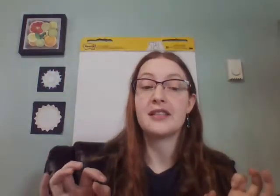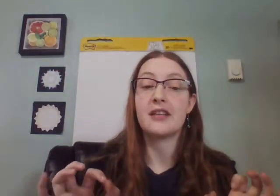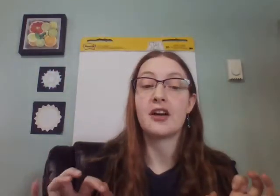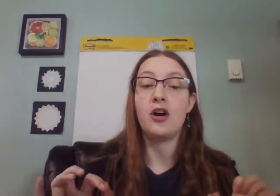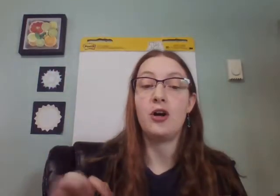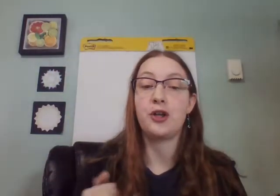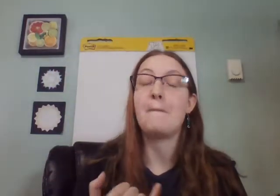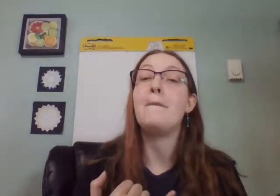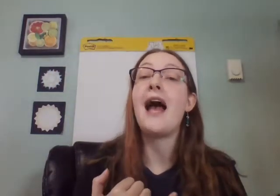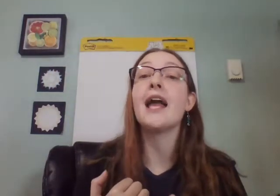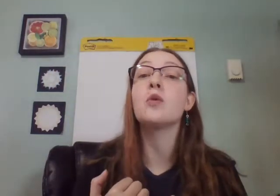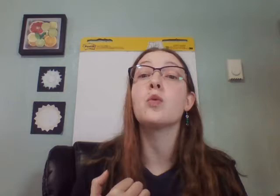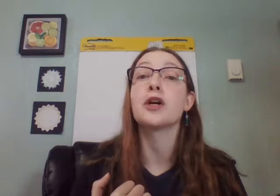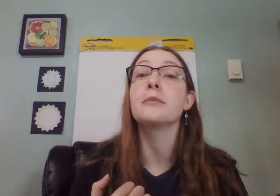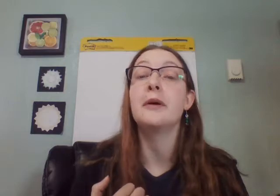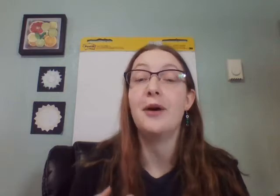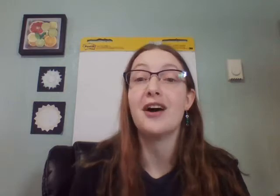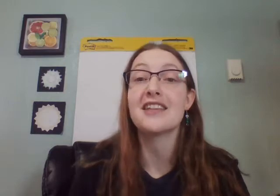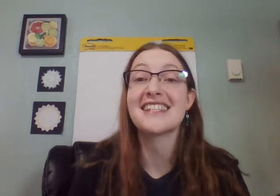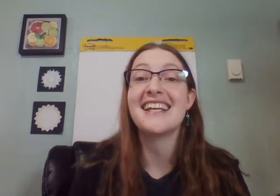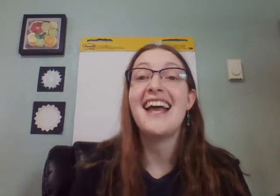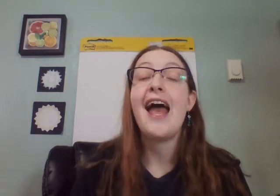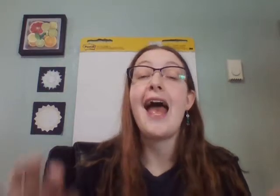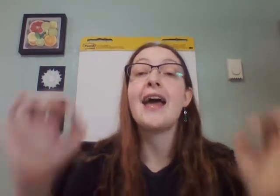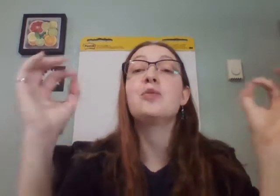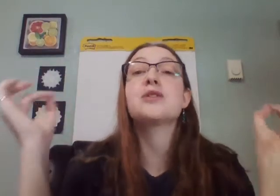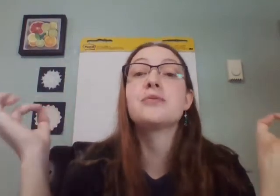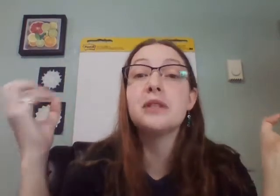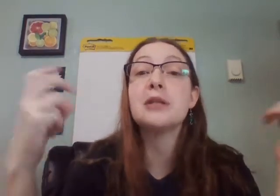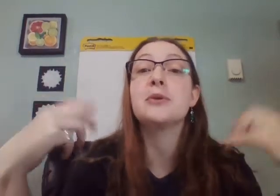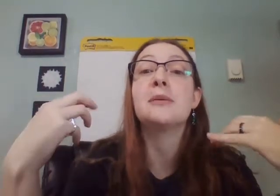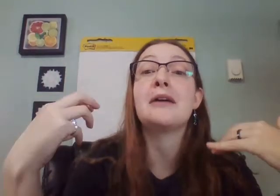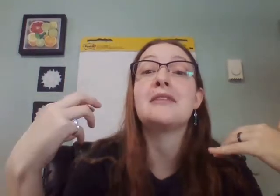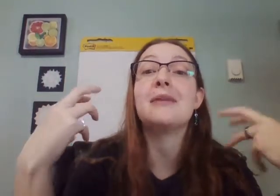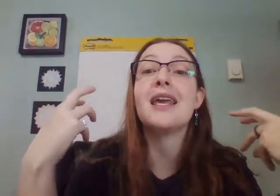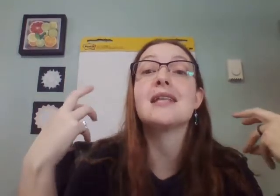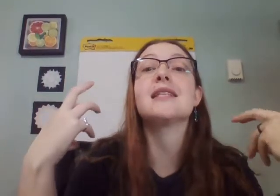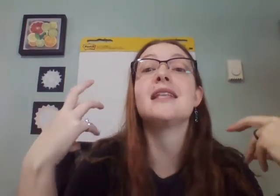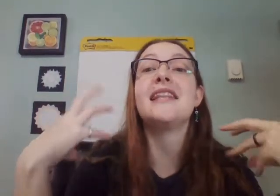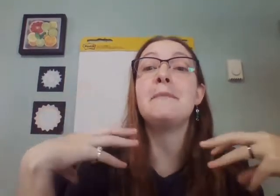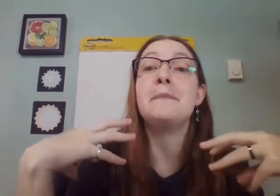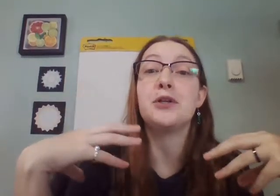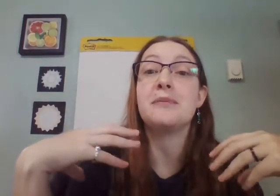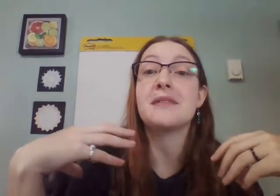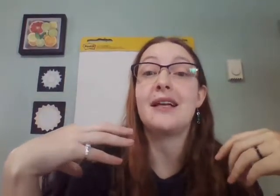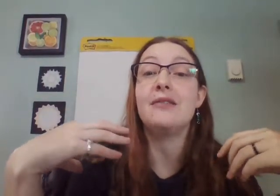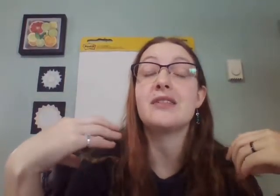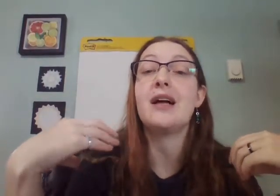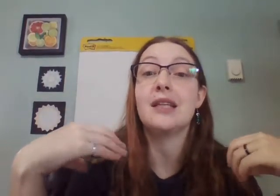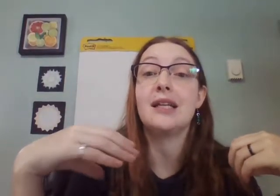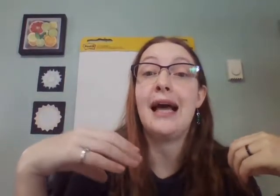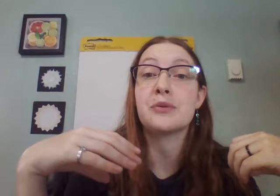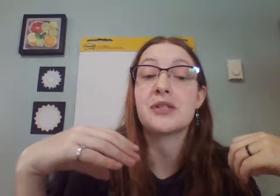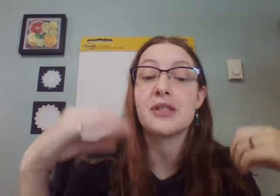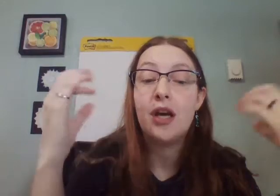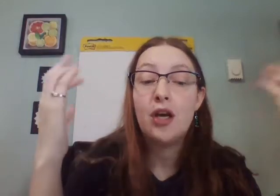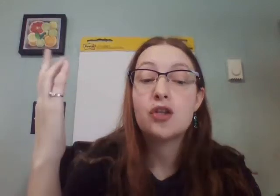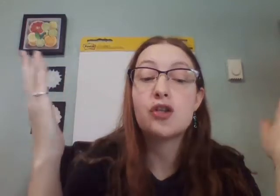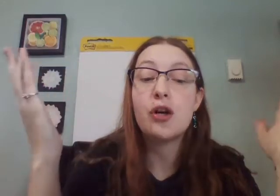that are called bagworm moths. And what's really cool about them is that they build themselves a little house. So